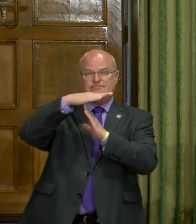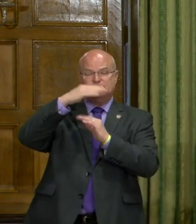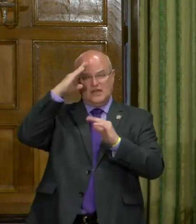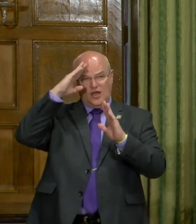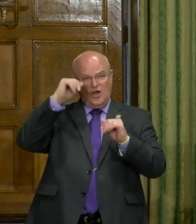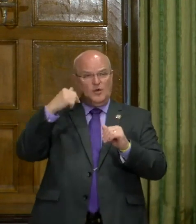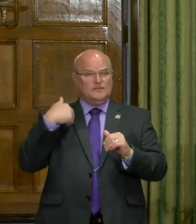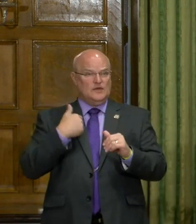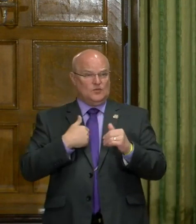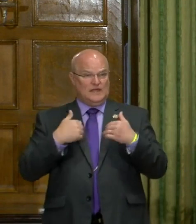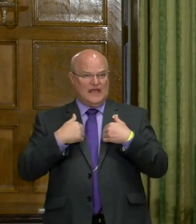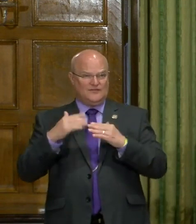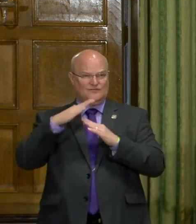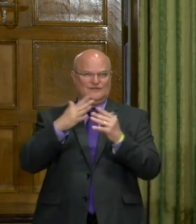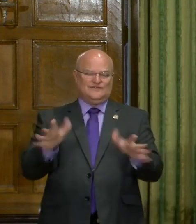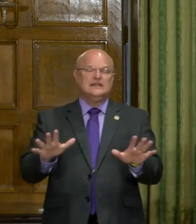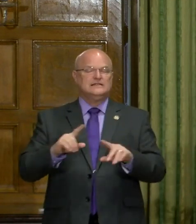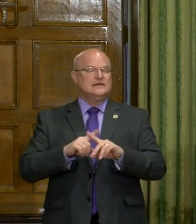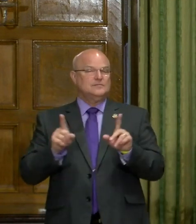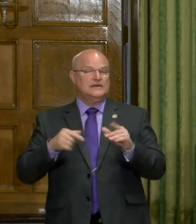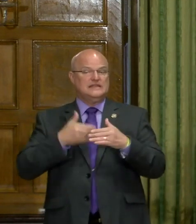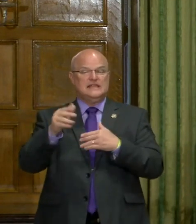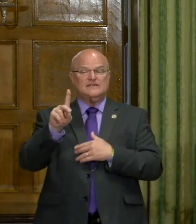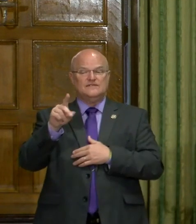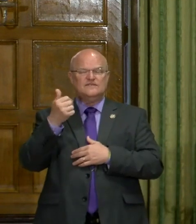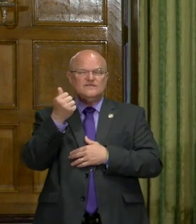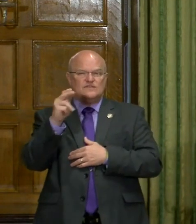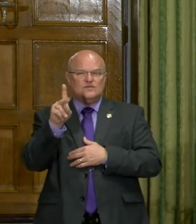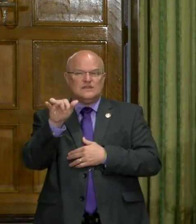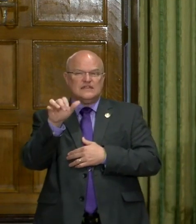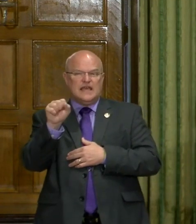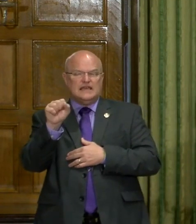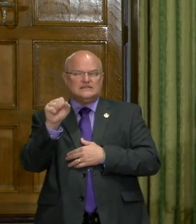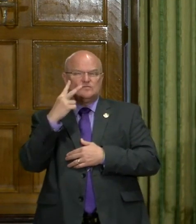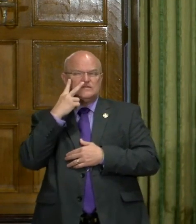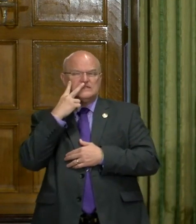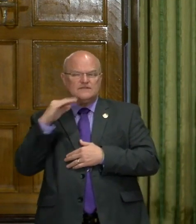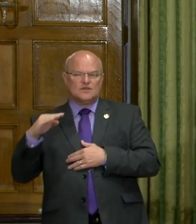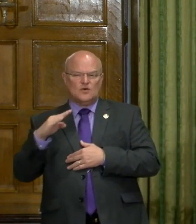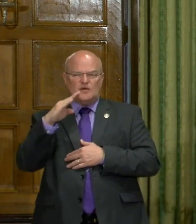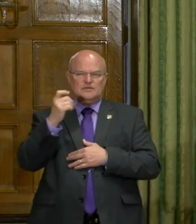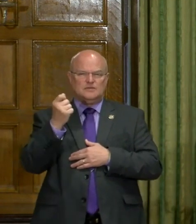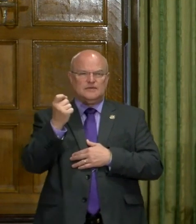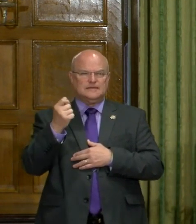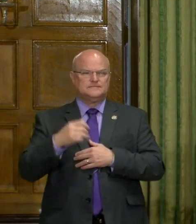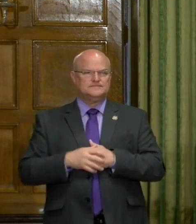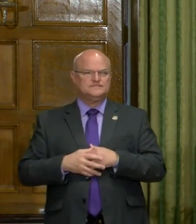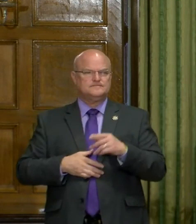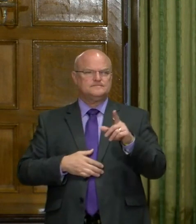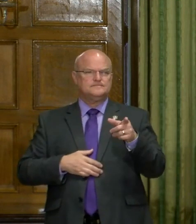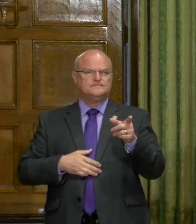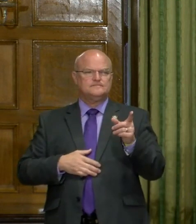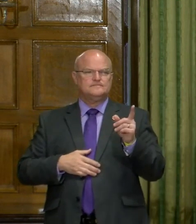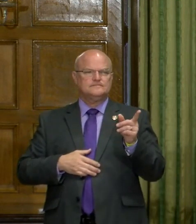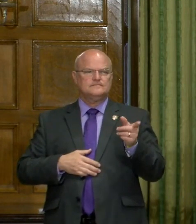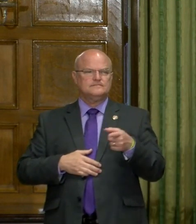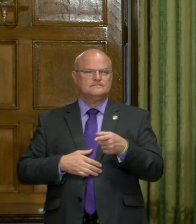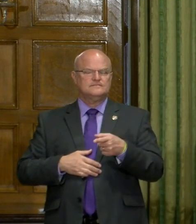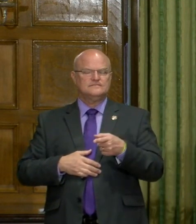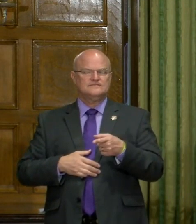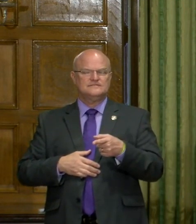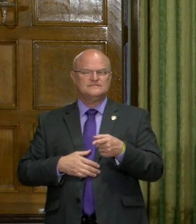that we, uh, have reached it. But next couple of days we'll probably see cases go up a little bit. Yes. Uh, governor.